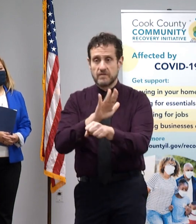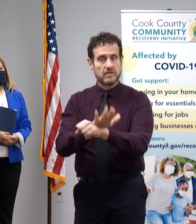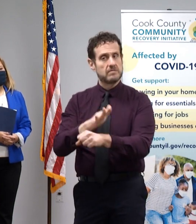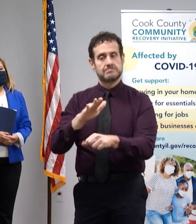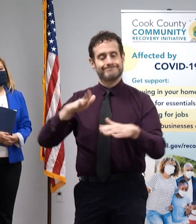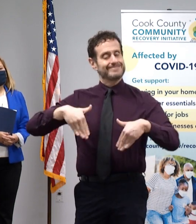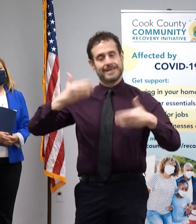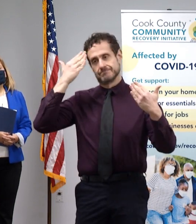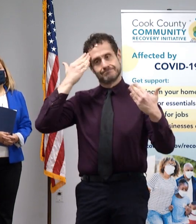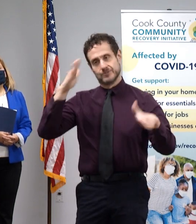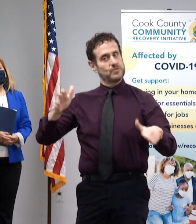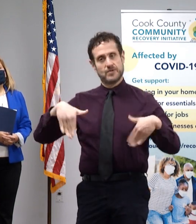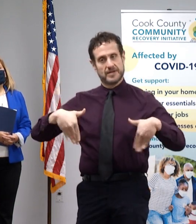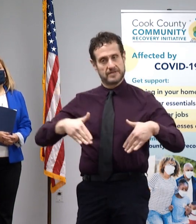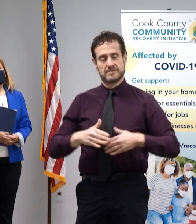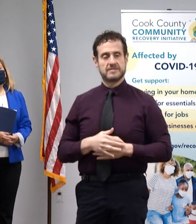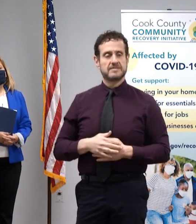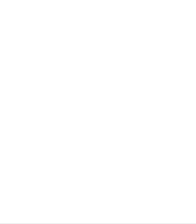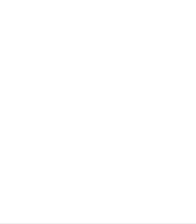Anything else?